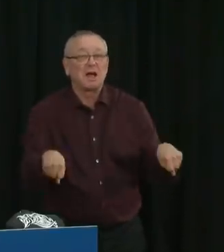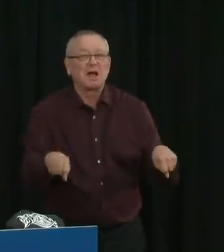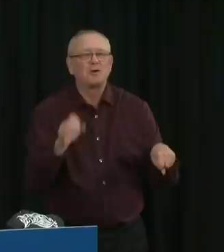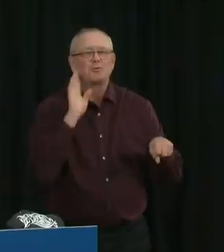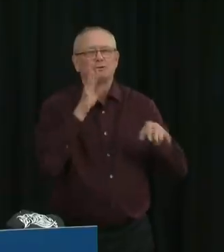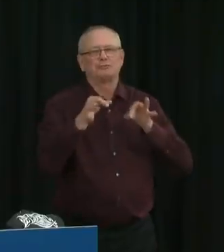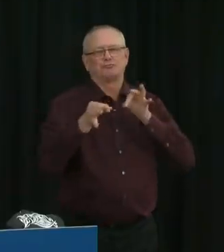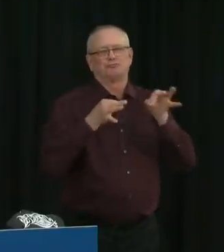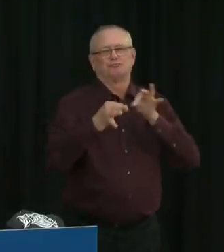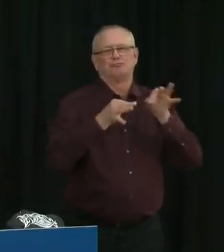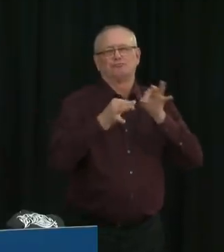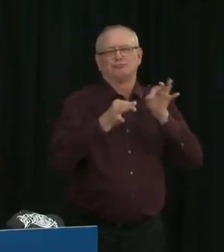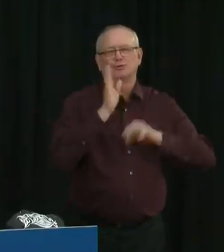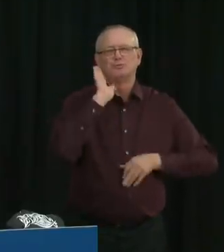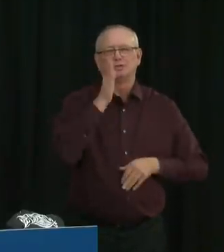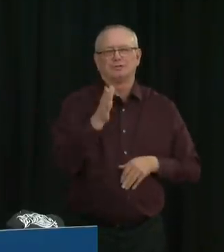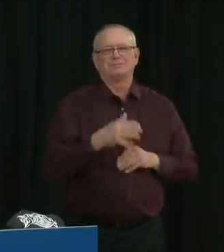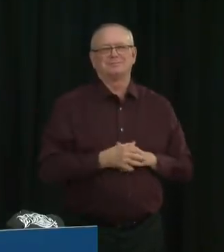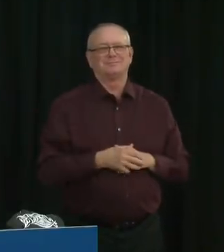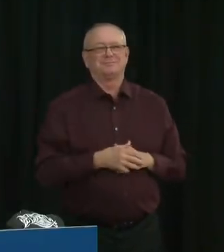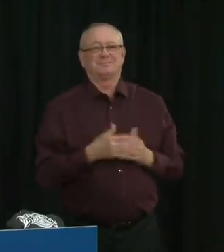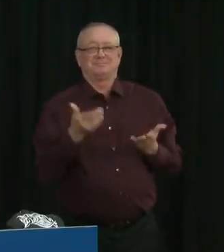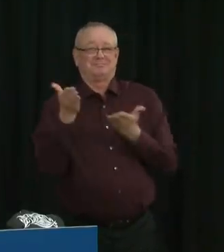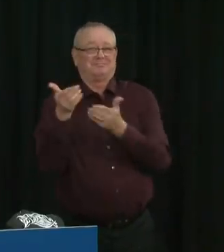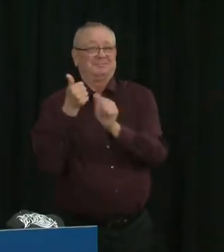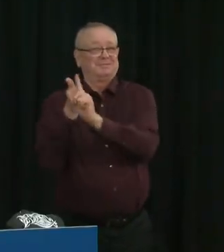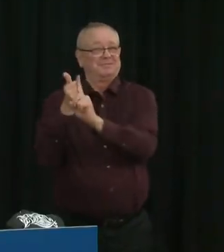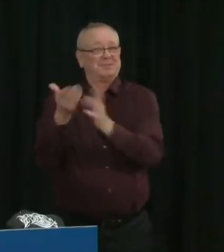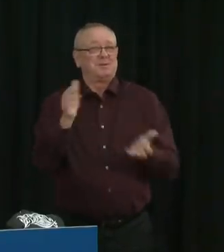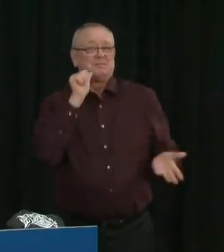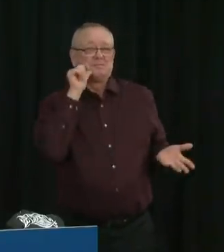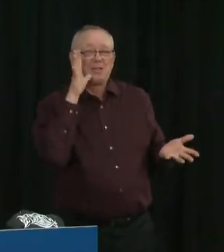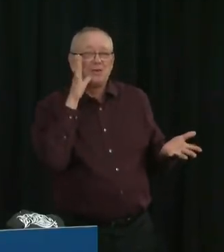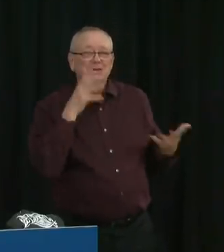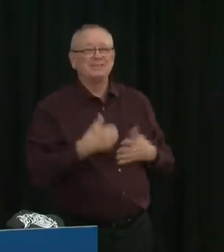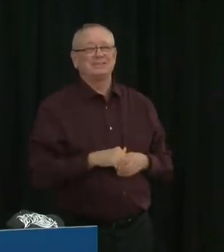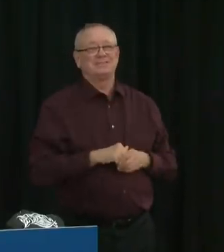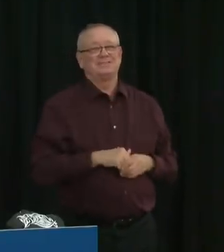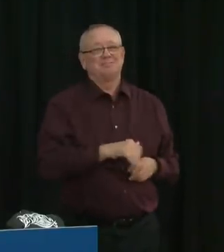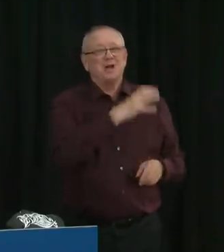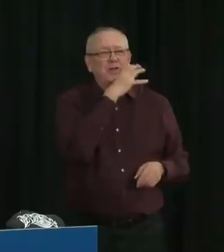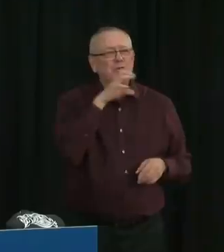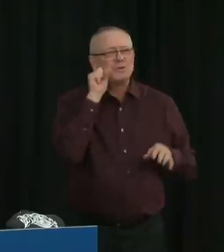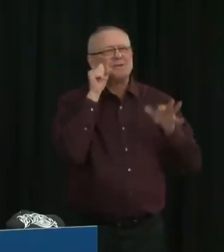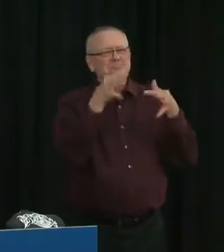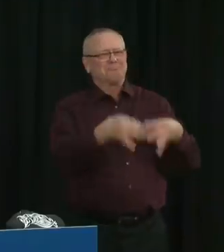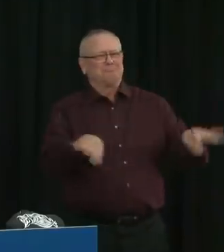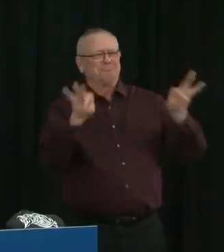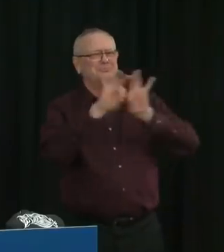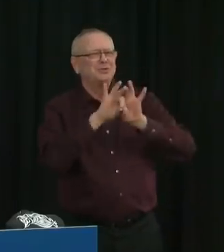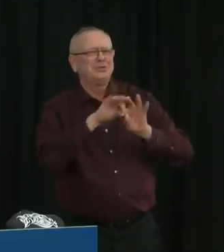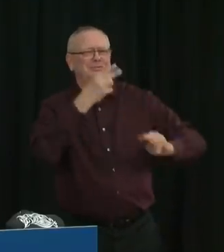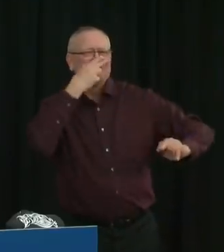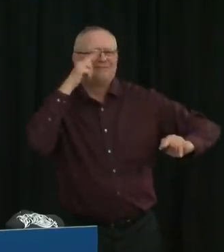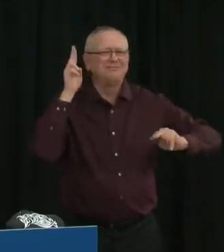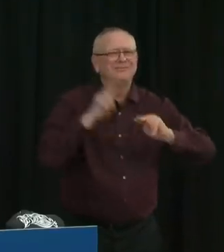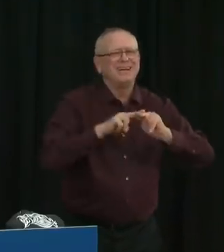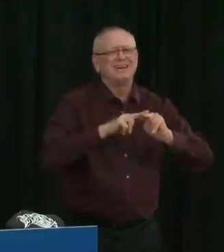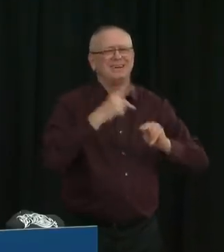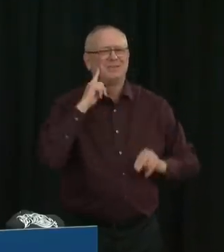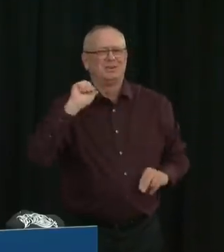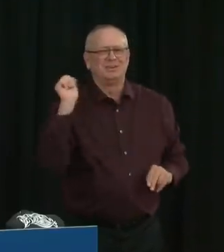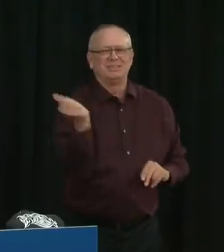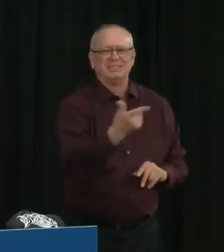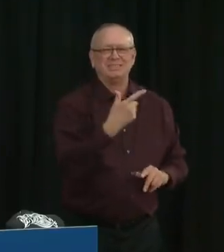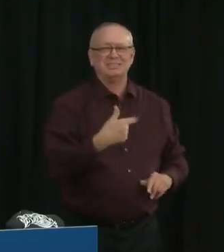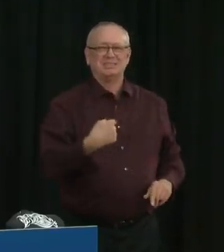As a parent, I know this can be an important and fun time for every member of the family. I have always loved